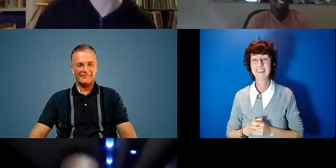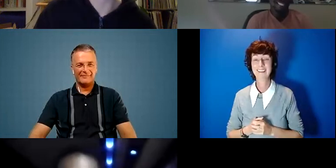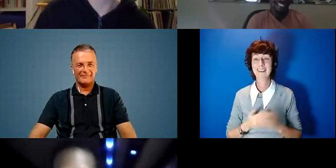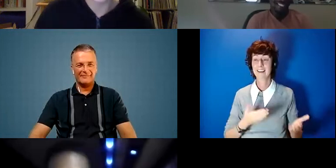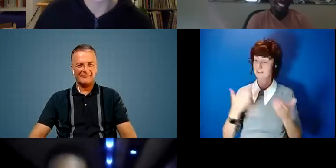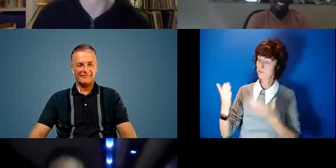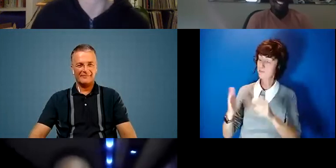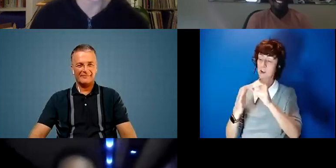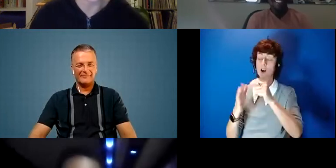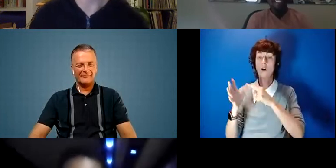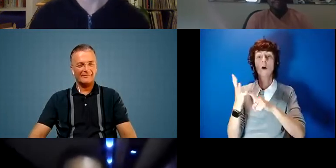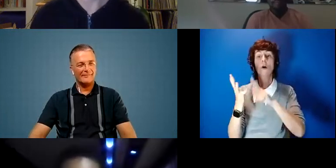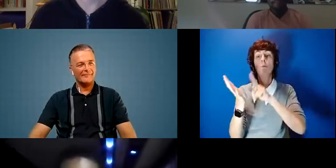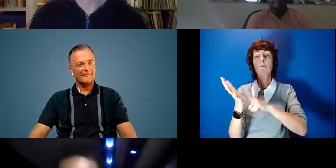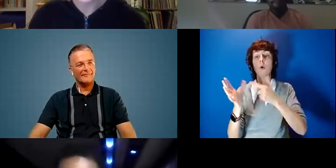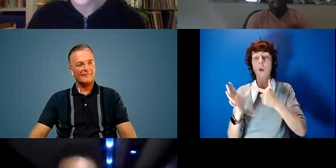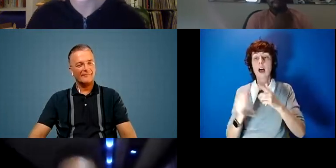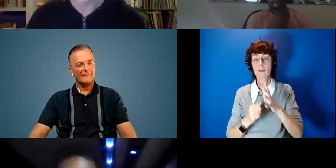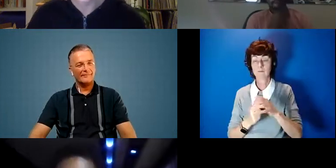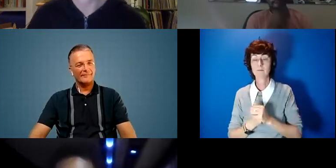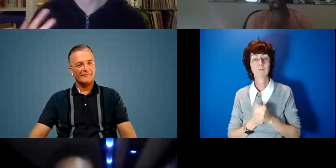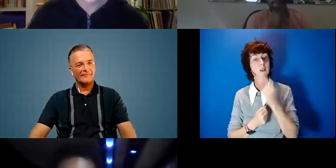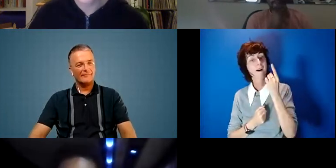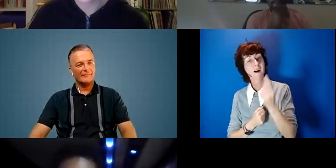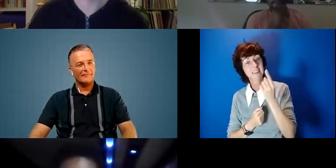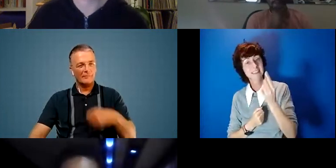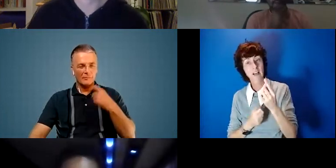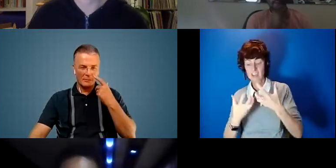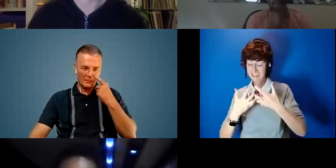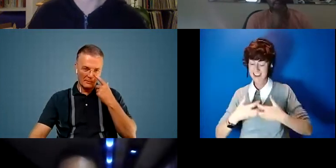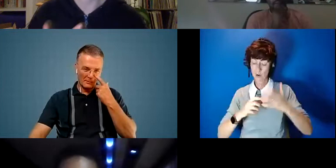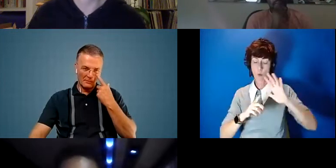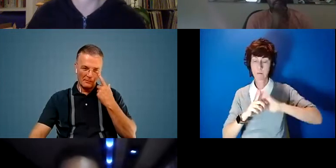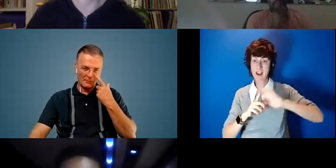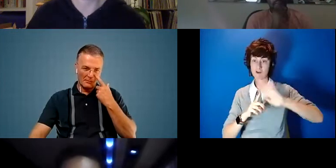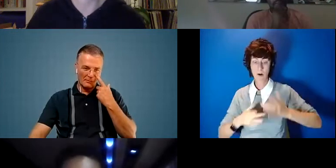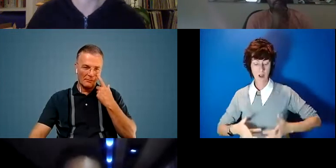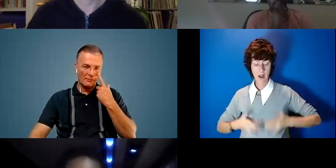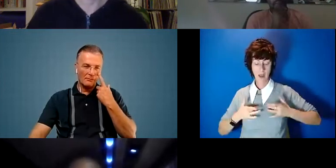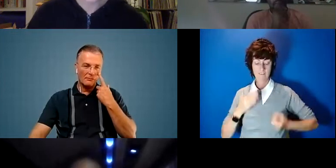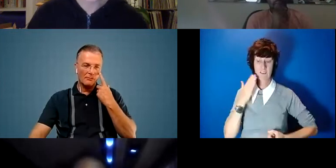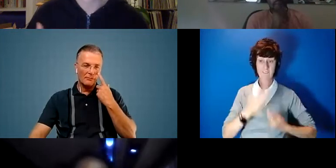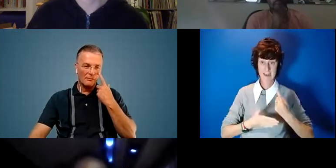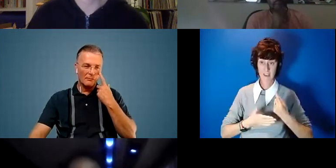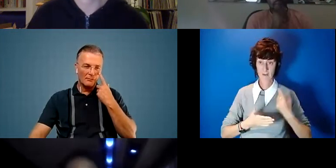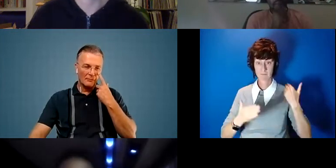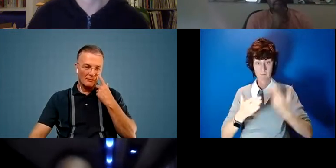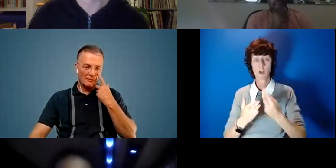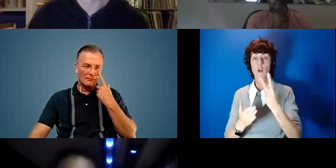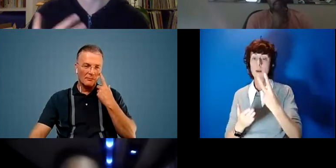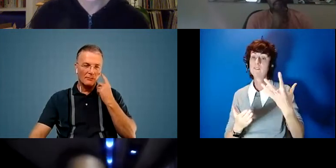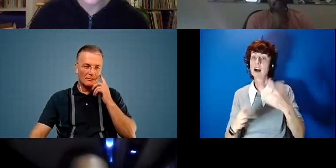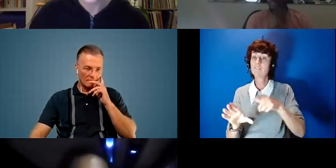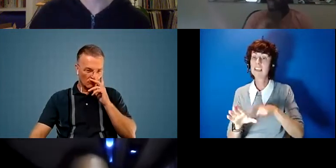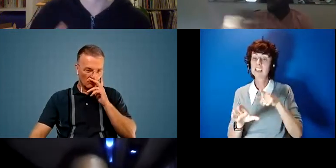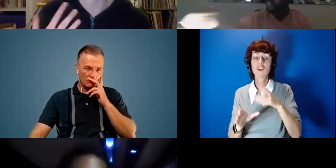pass over to paula now so paula but whistle um has a technical background in live events for over 25 years and draws on this experience to help people